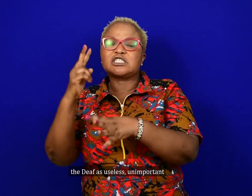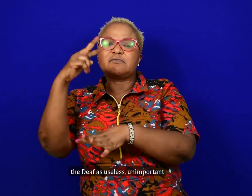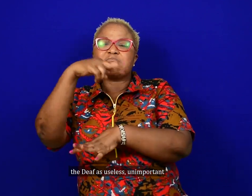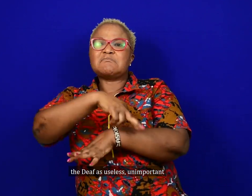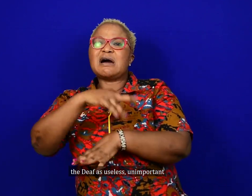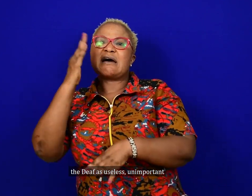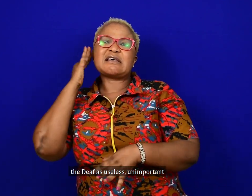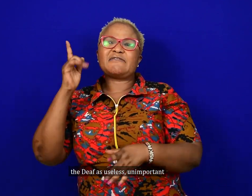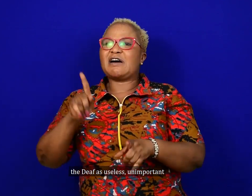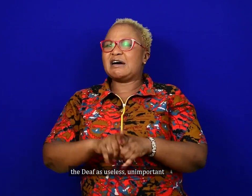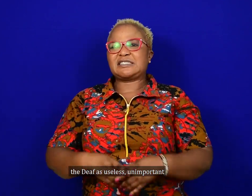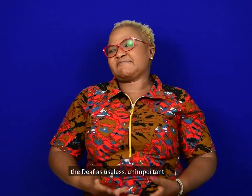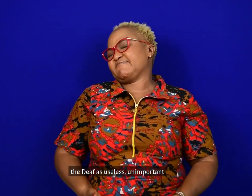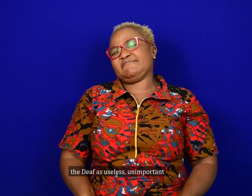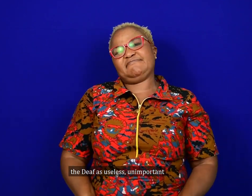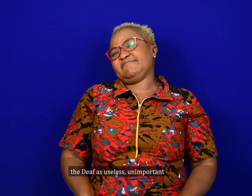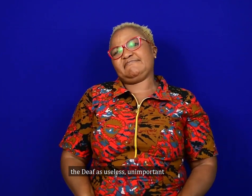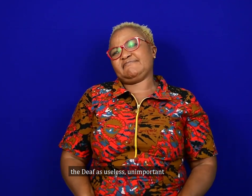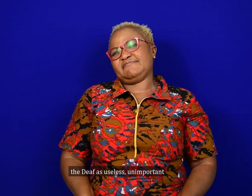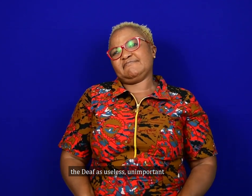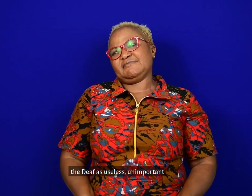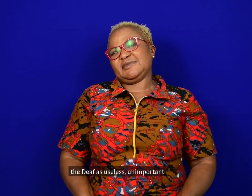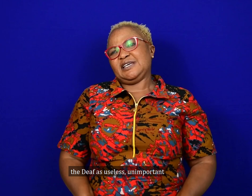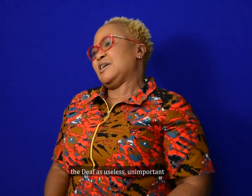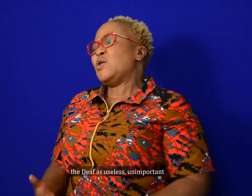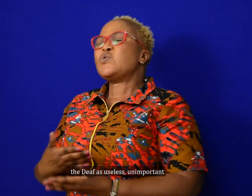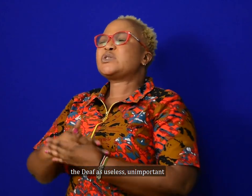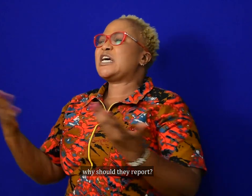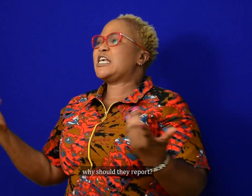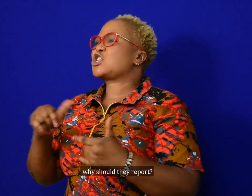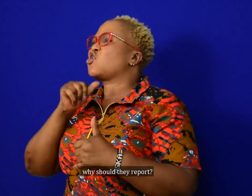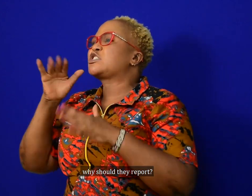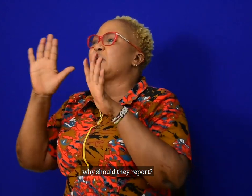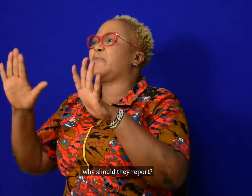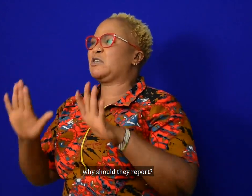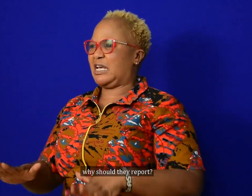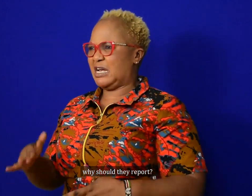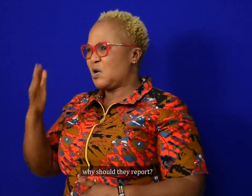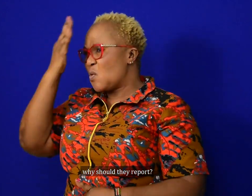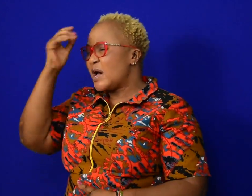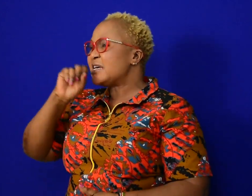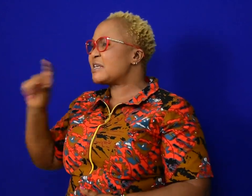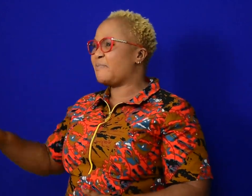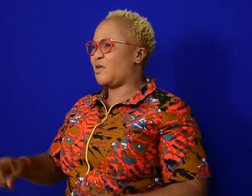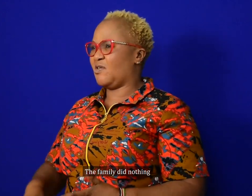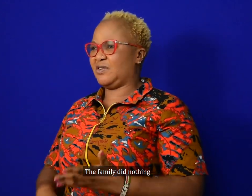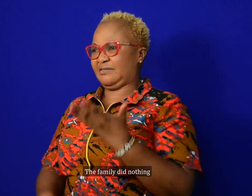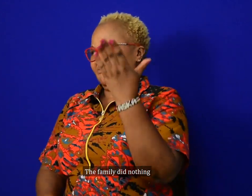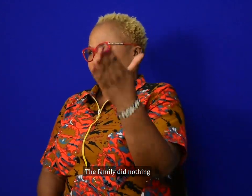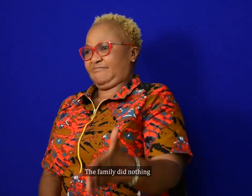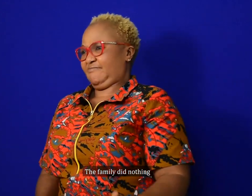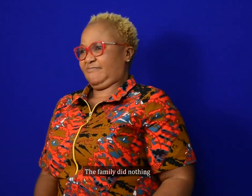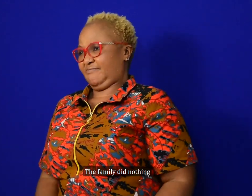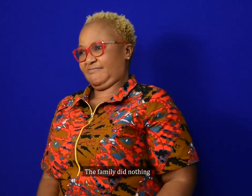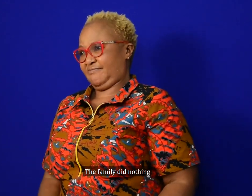as useless and important. Why should they report? So the family did nothing.